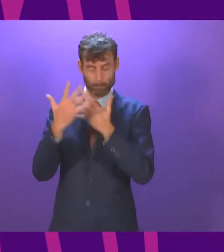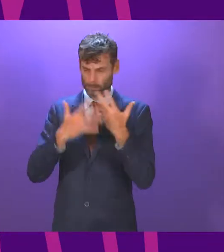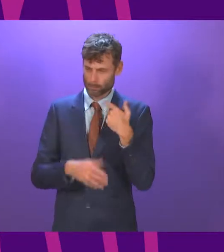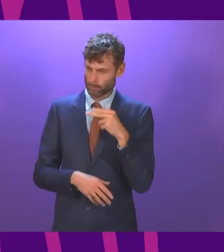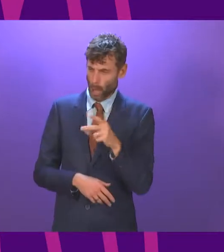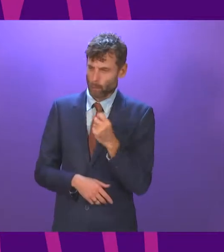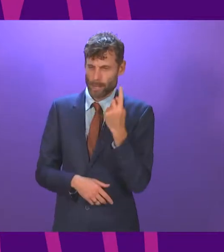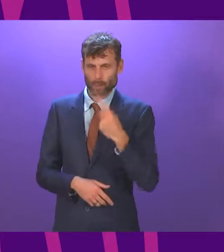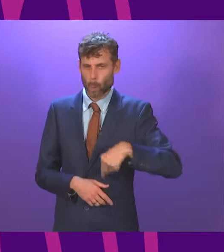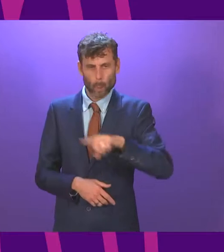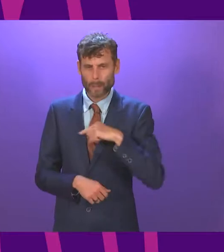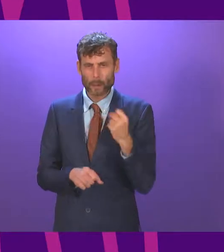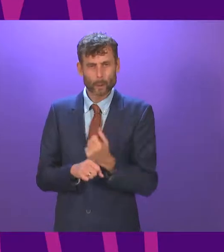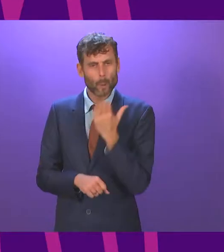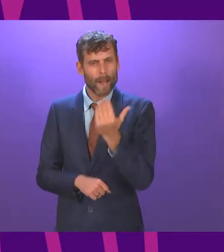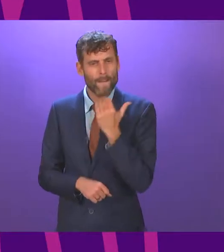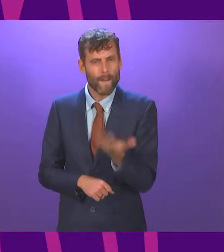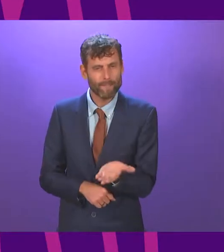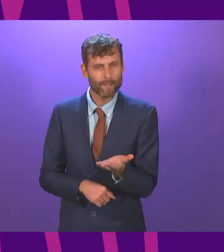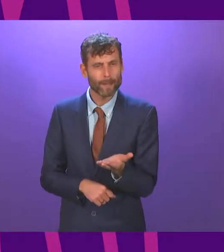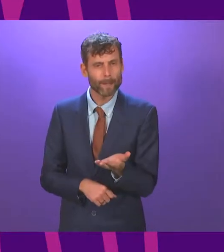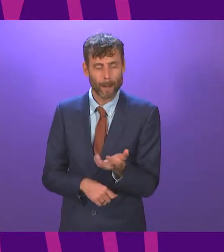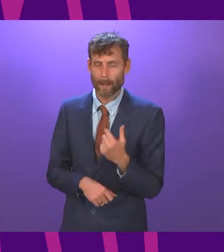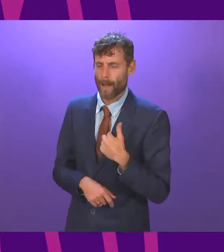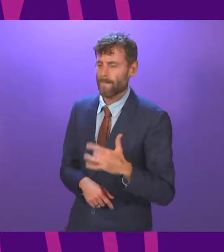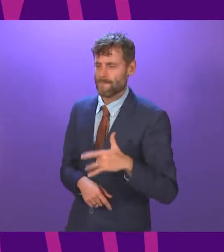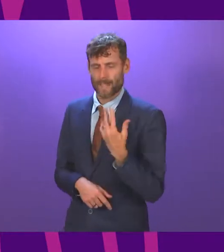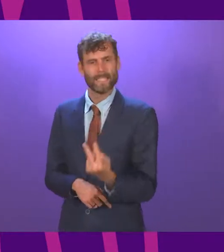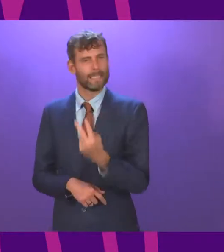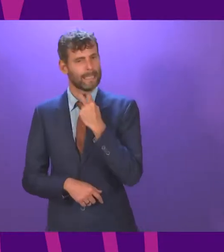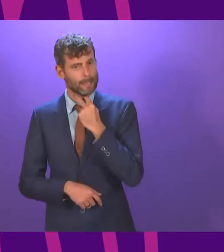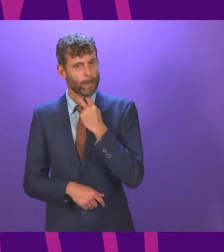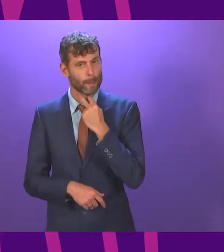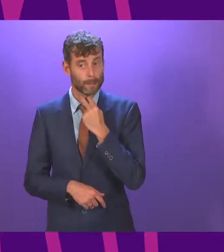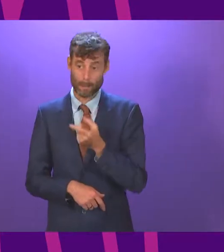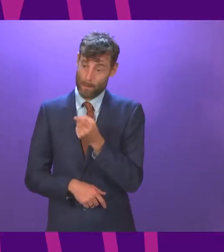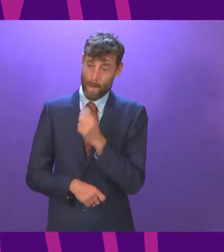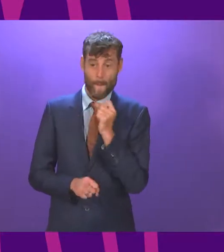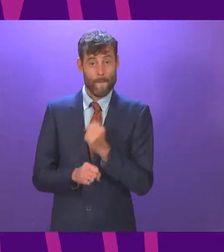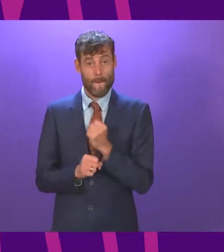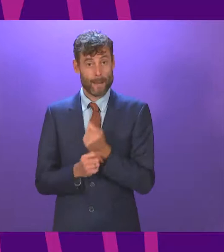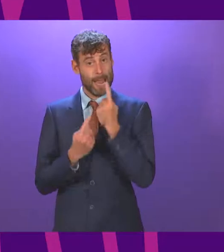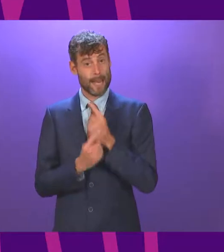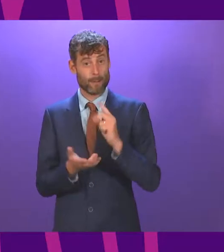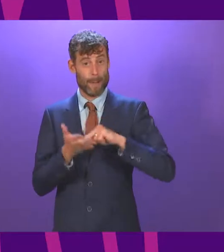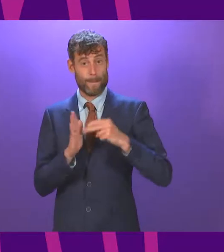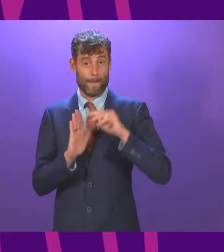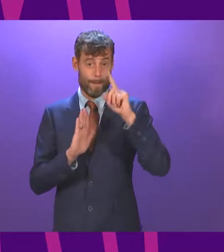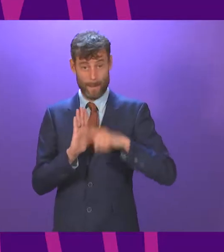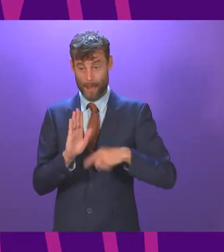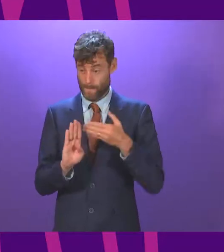the answer is not enough. It is a great disappointment that to see that the government's plan and delivery for